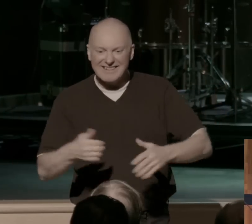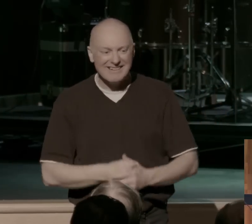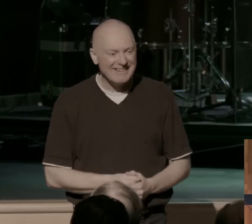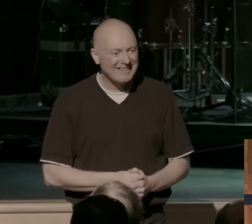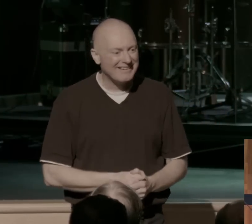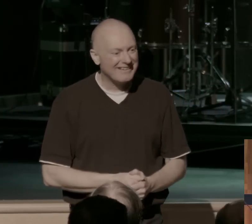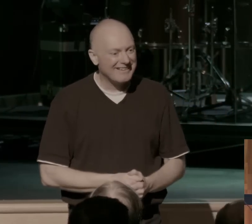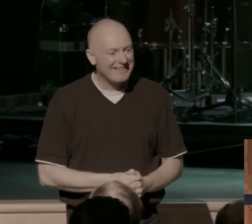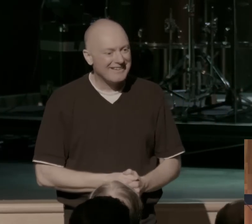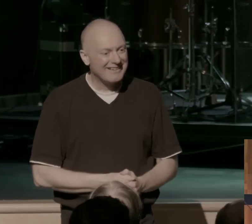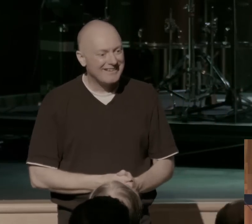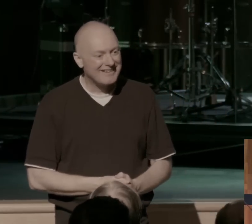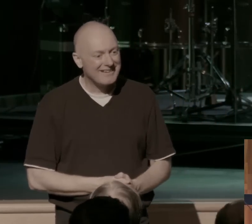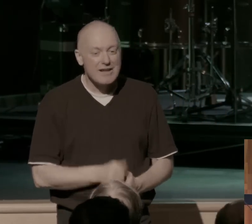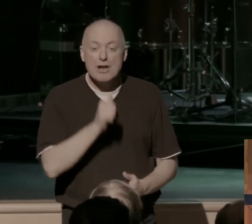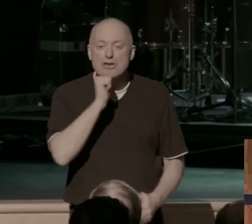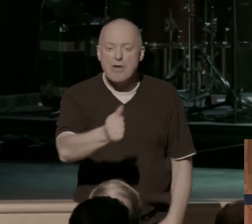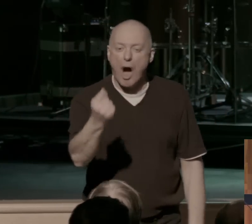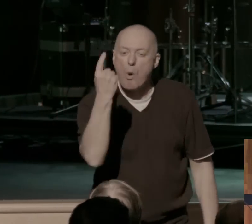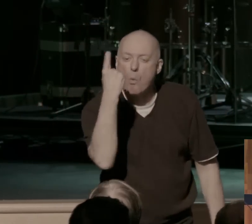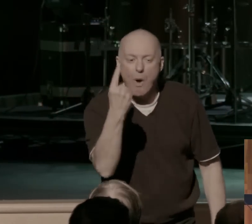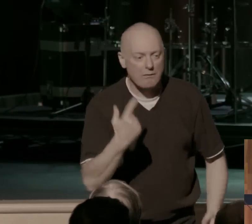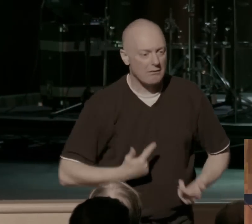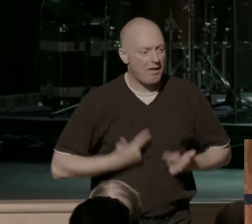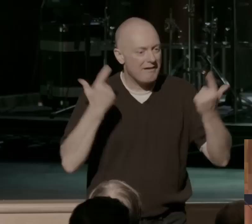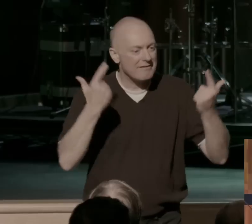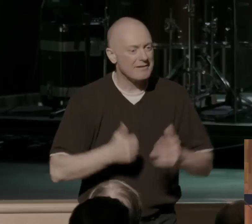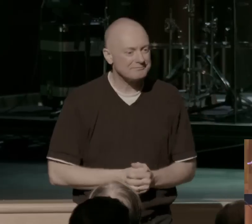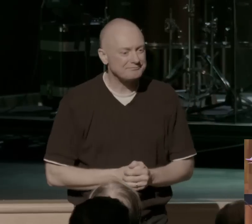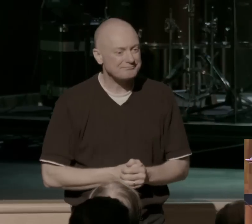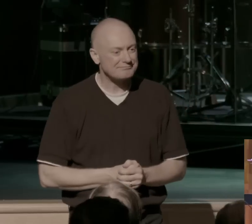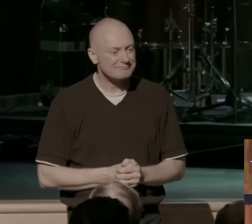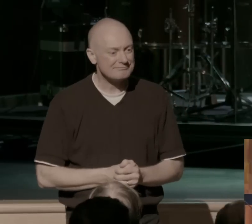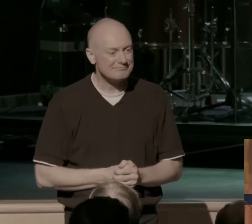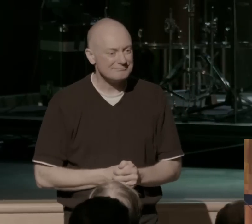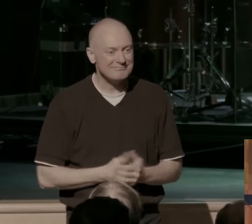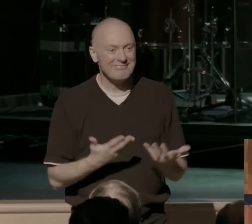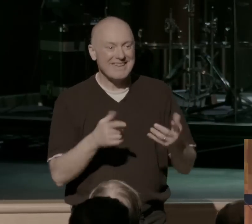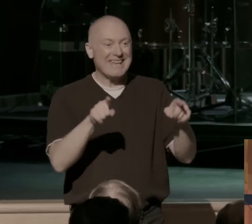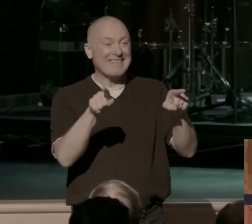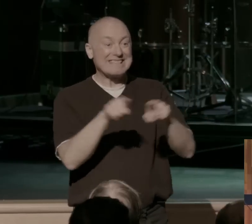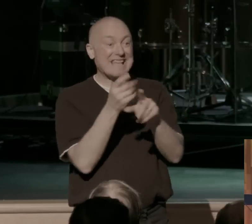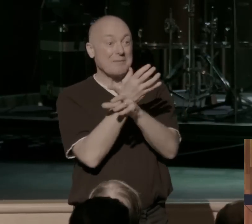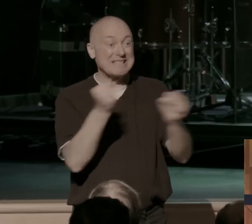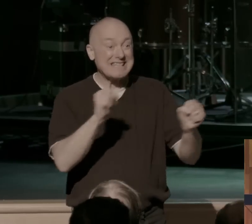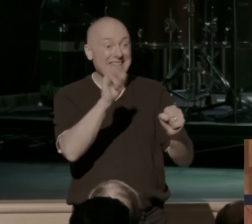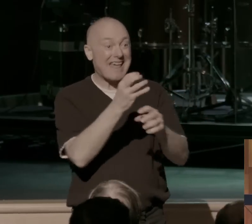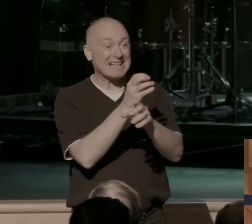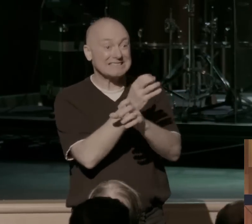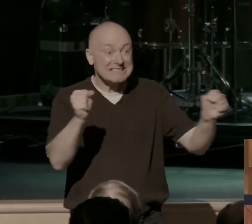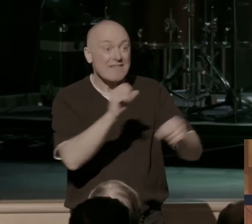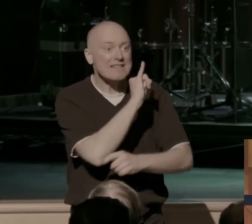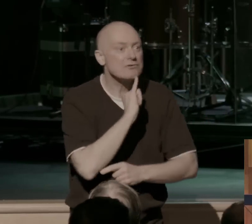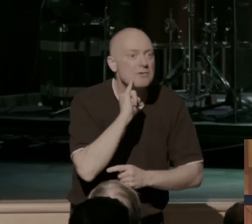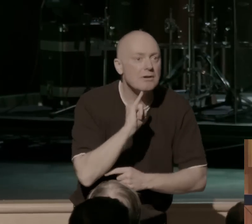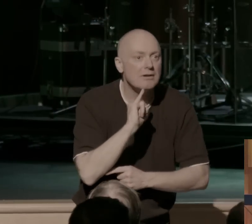Not one remained. Defeated by the same sea that saved them. It says in Colossians 2.15 that